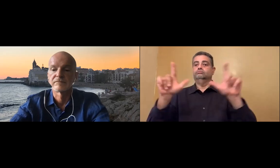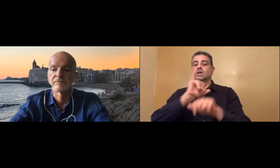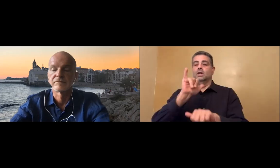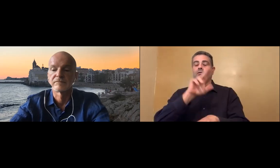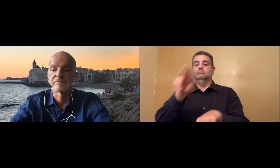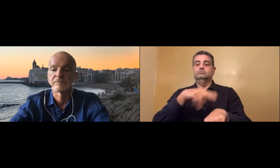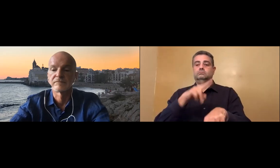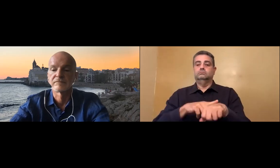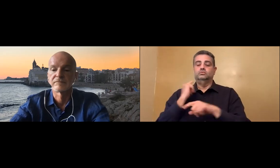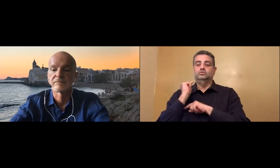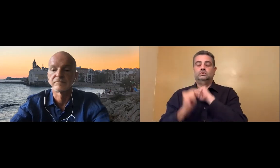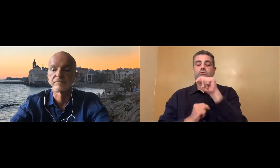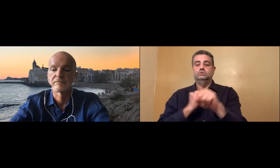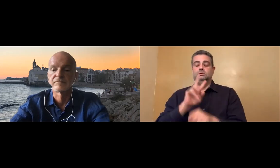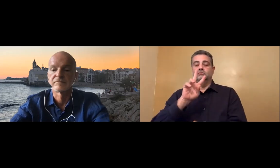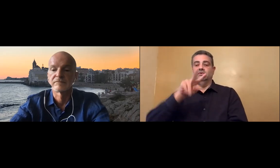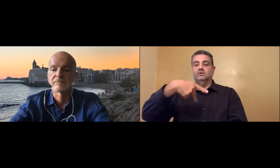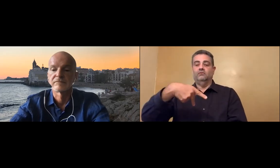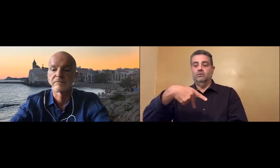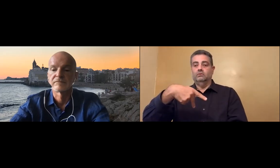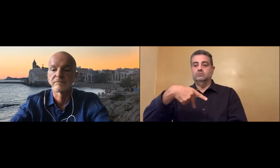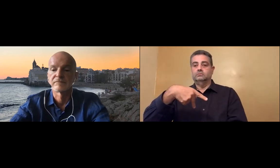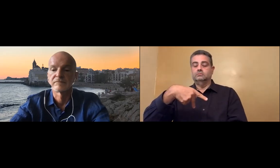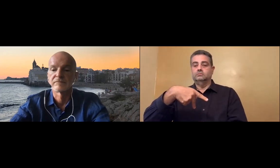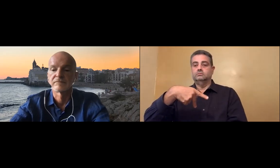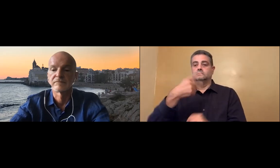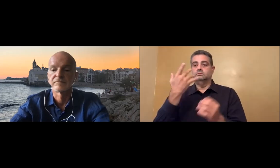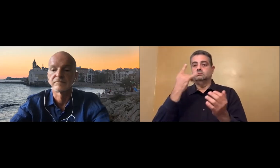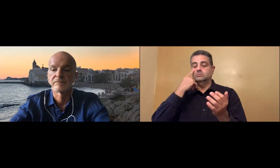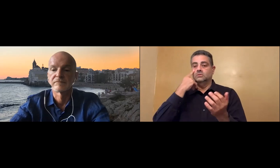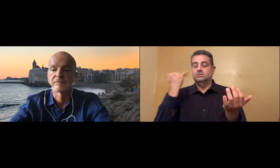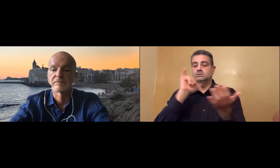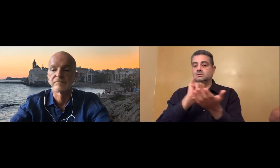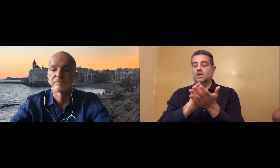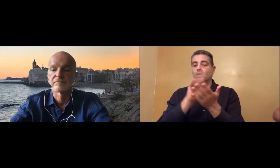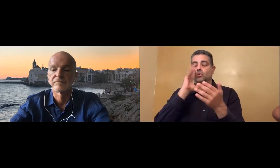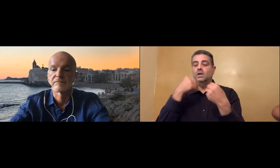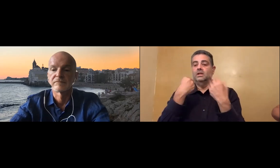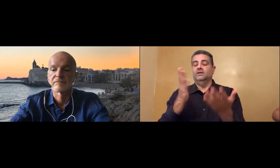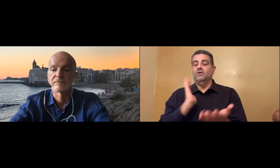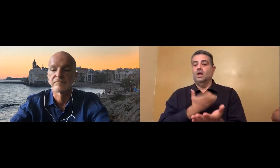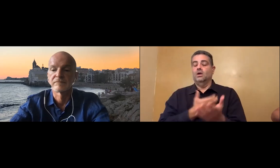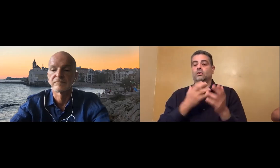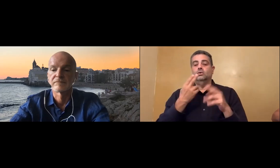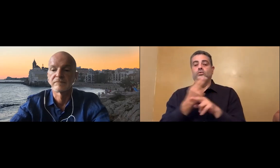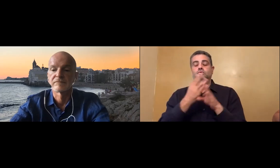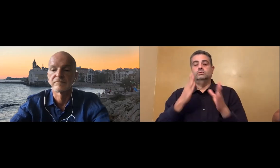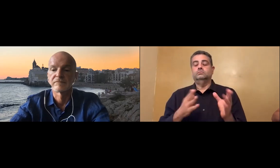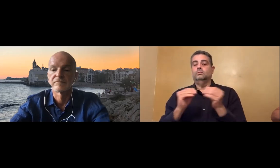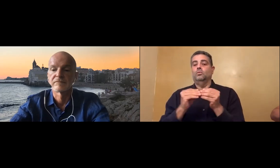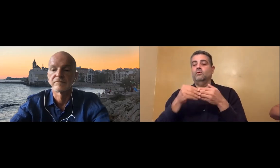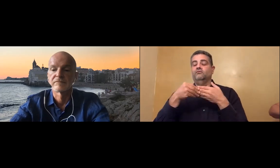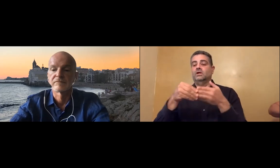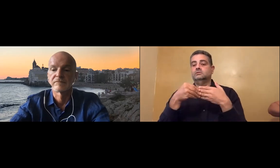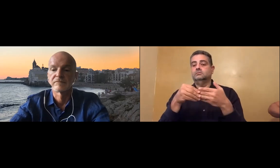And when you select that, it will function more like a traditional